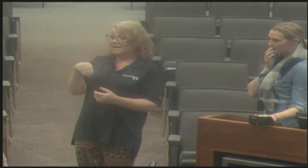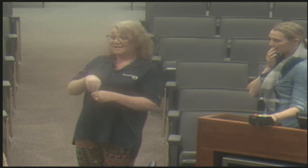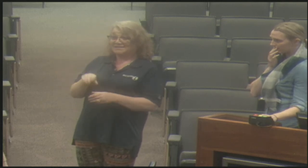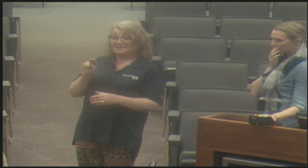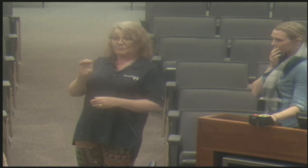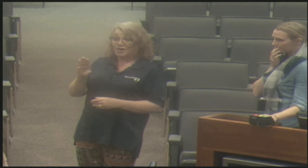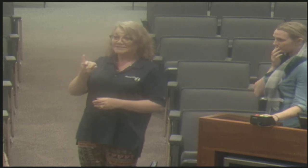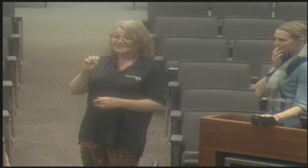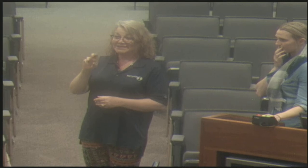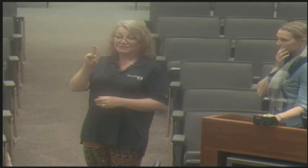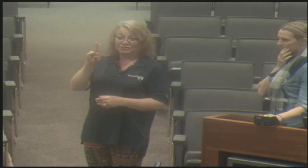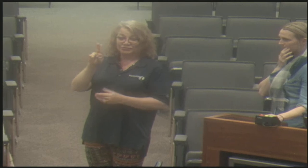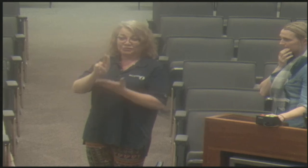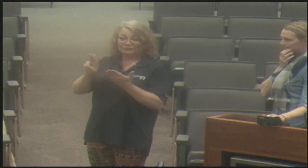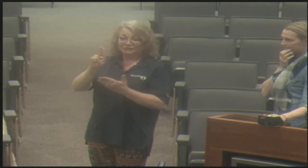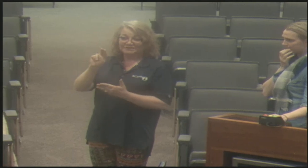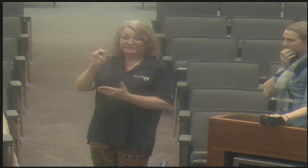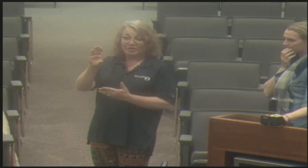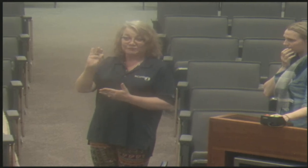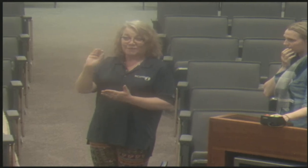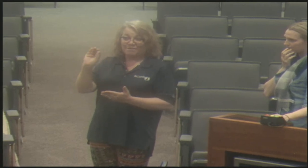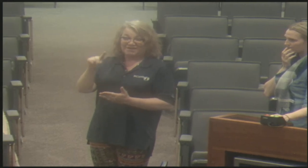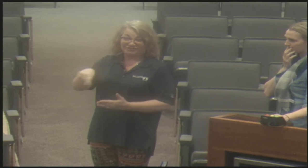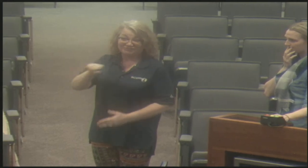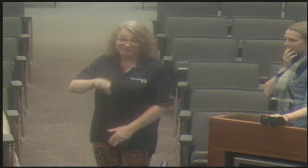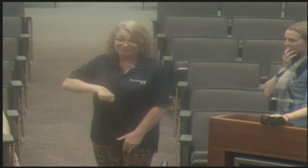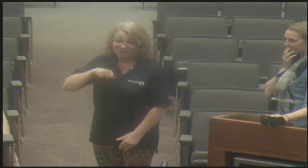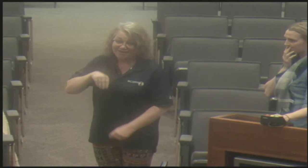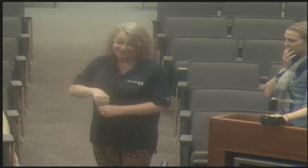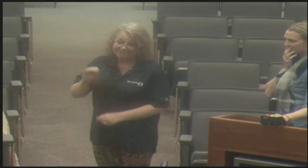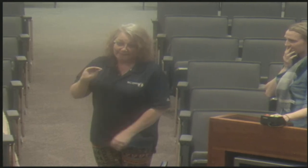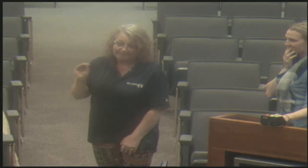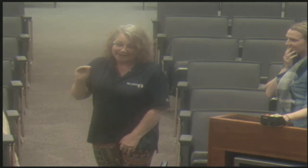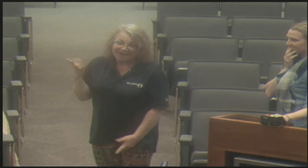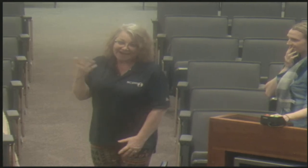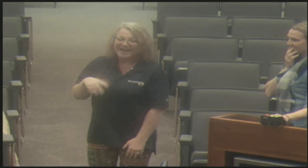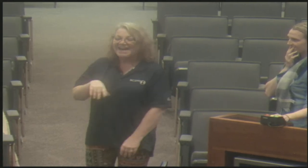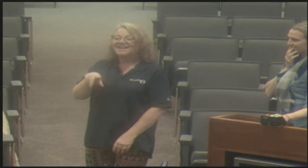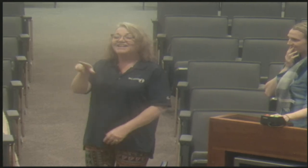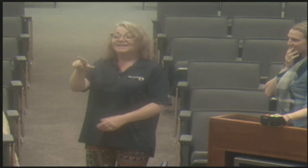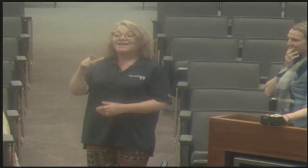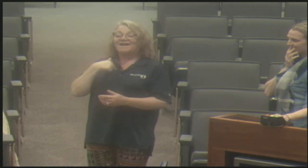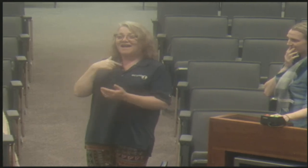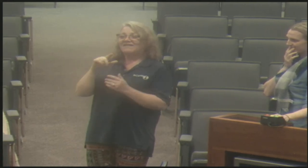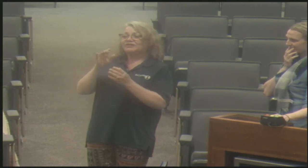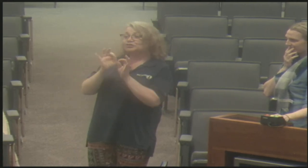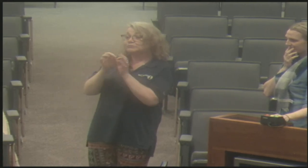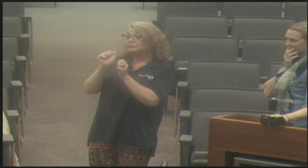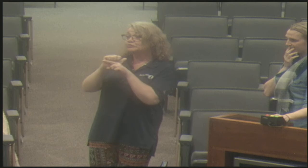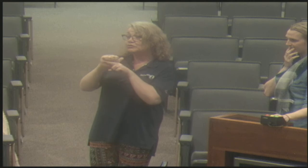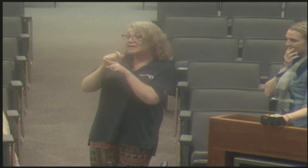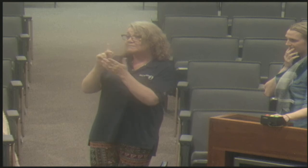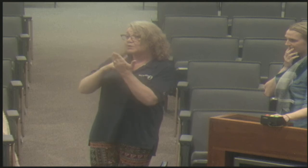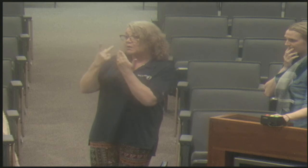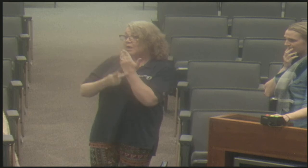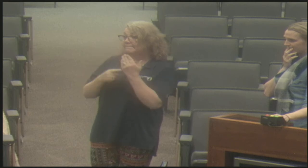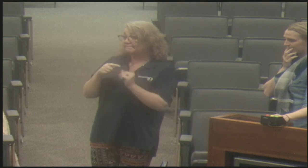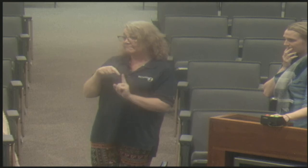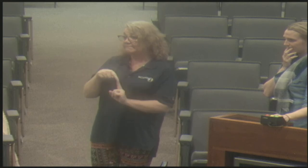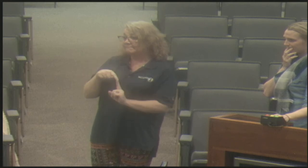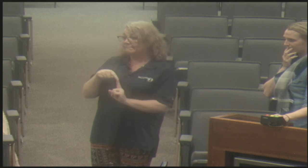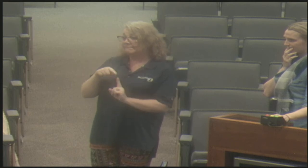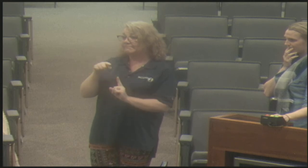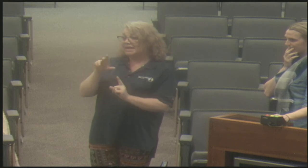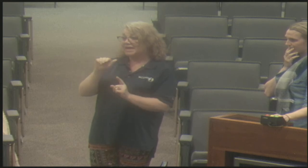there's some that are for non-credit. But for interpreting training programs, there's only one. You should be proud. It's here in Omaha at the University of